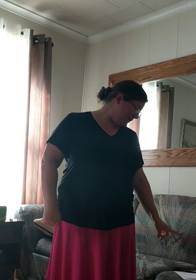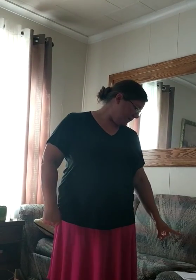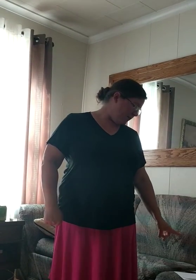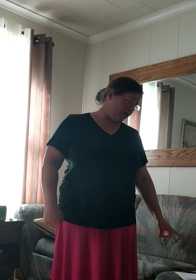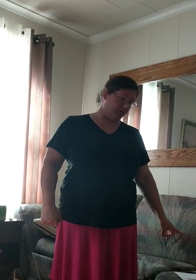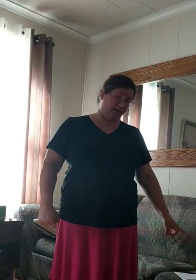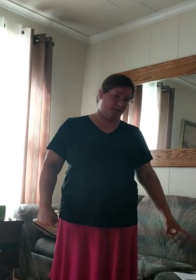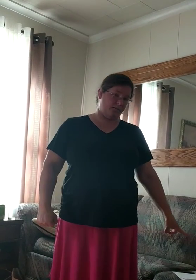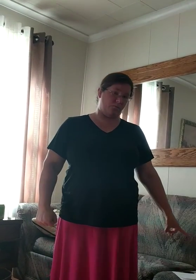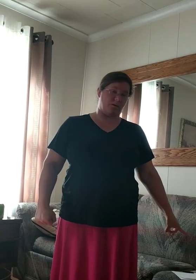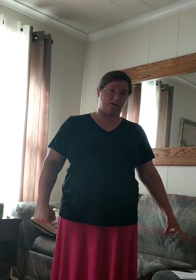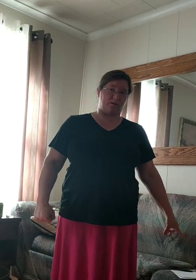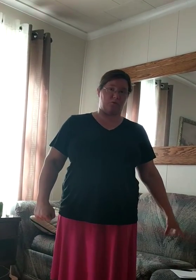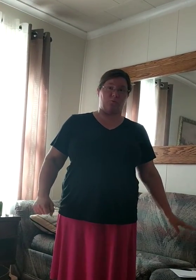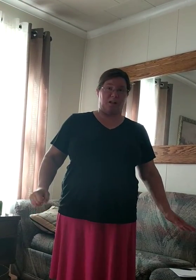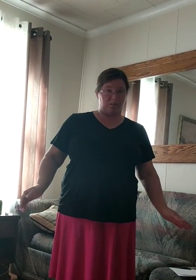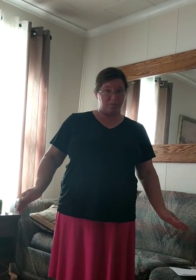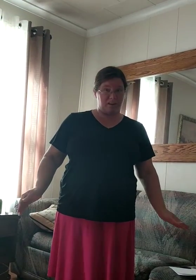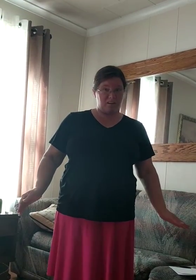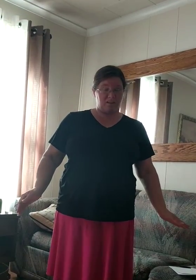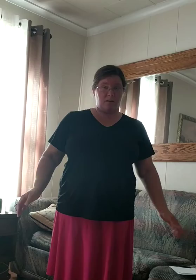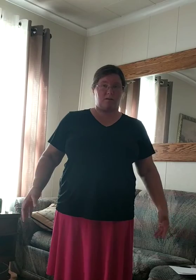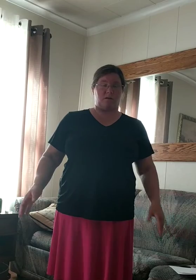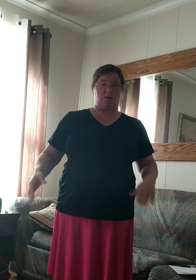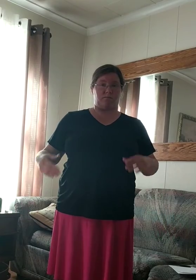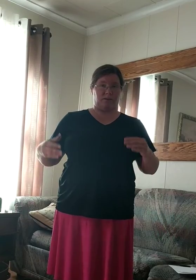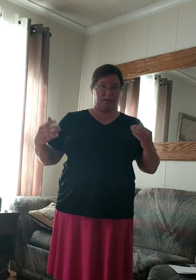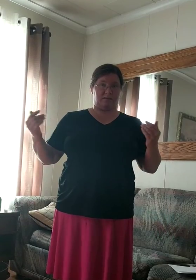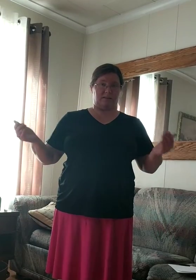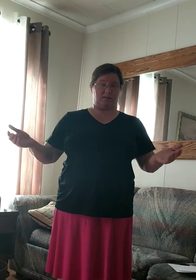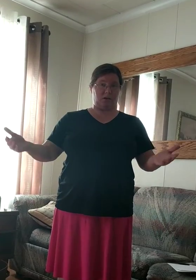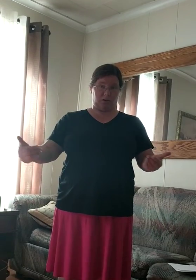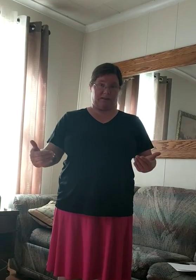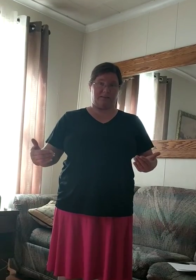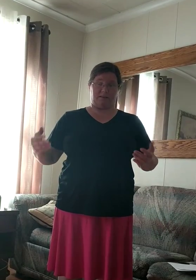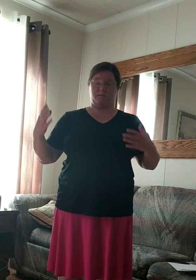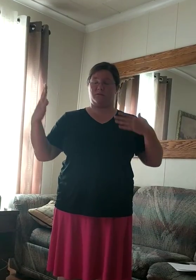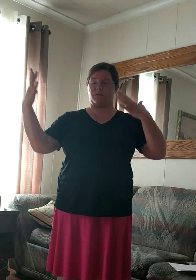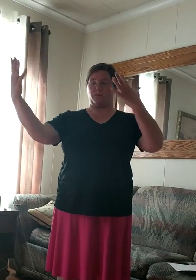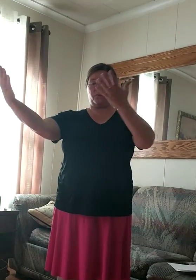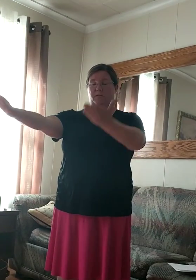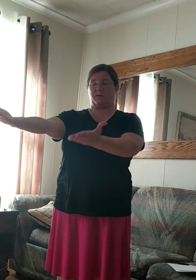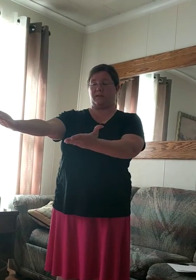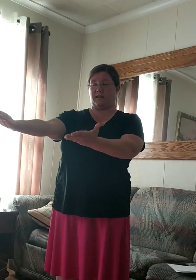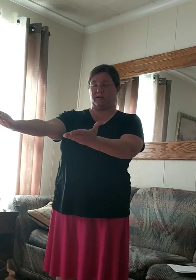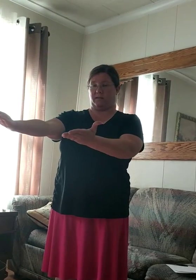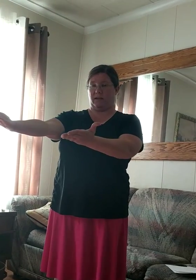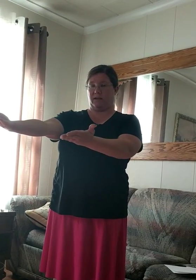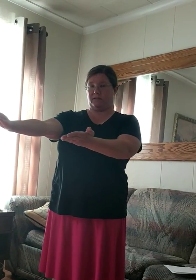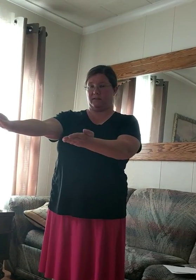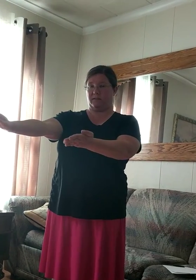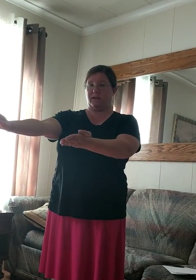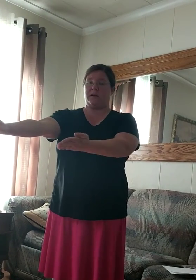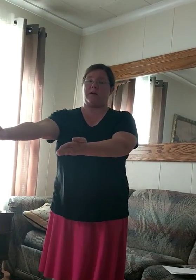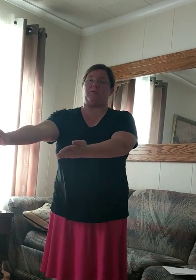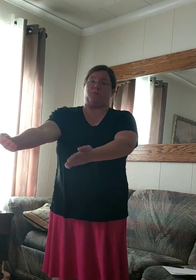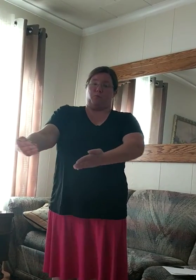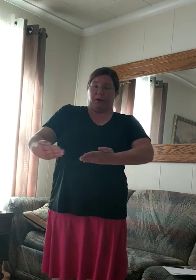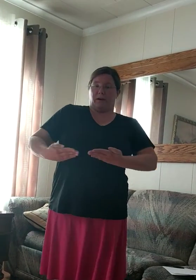Calling, we're going to do welcoming, because he's calling us in. So we're taking our hands, and we're bringing them